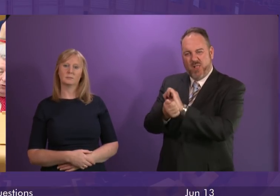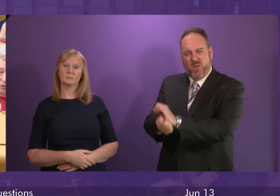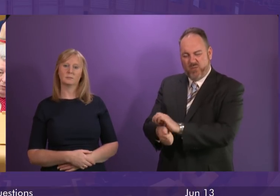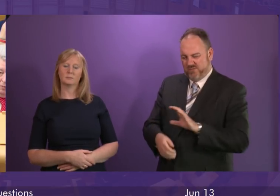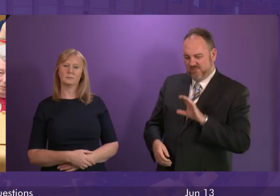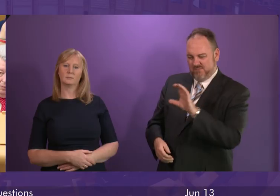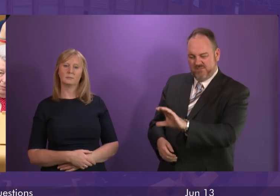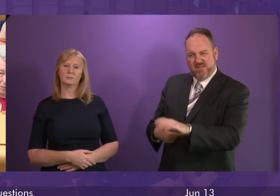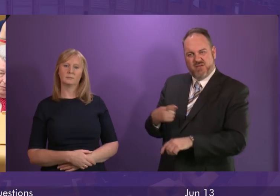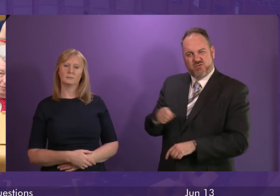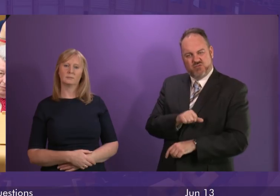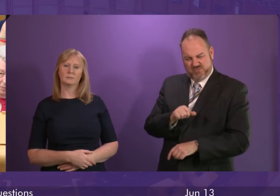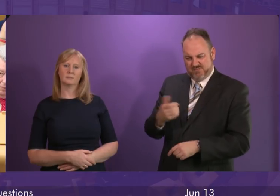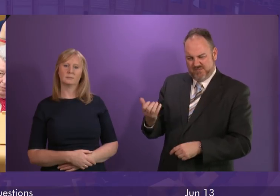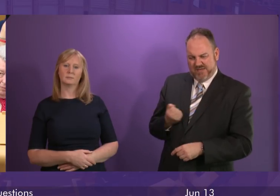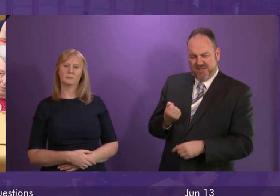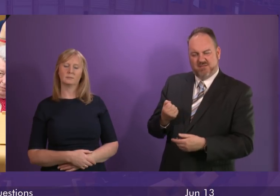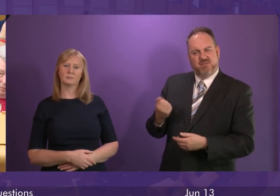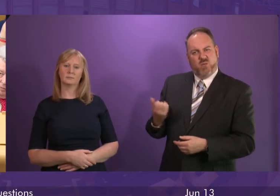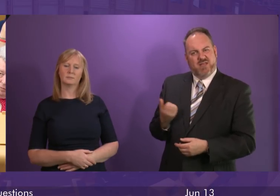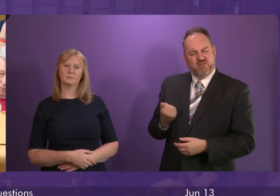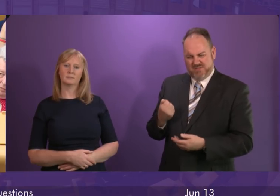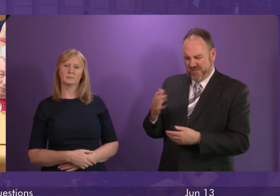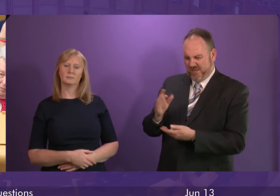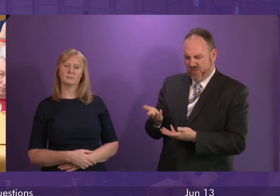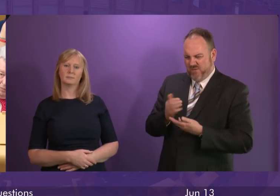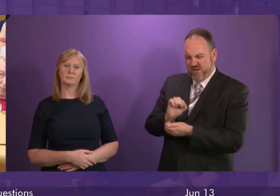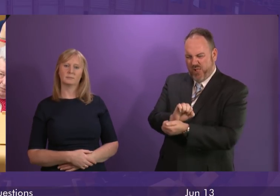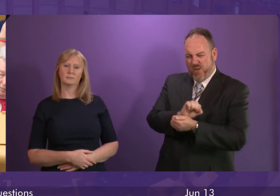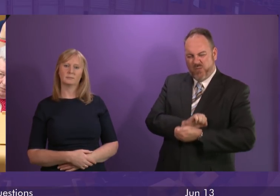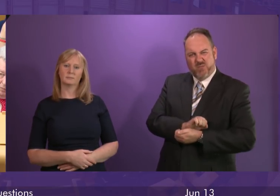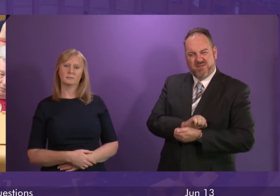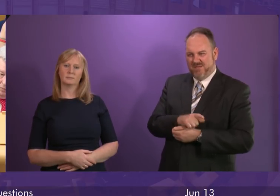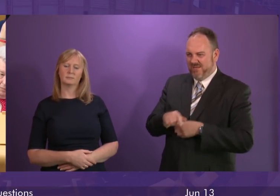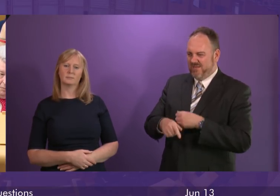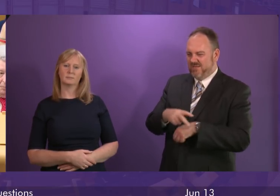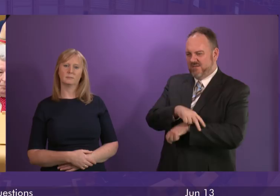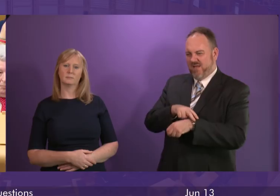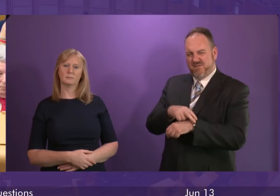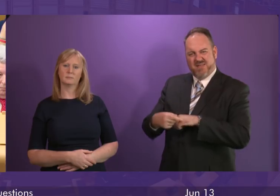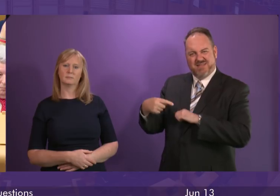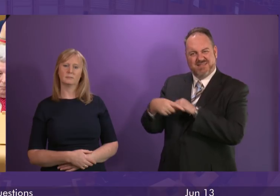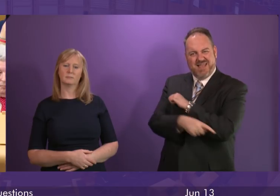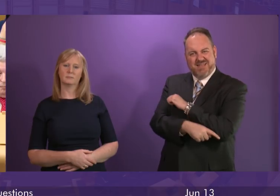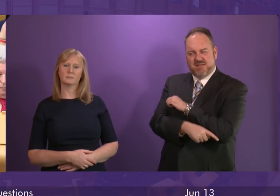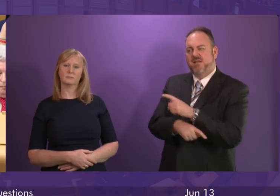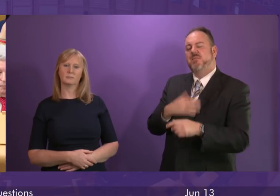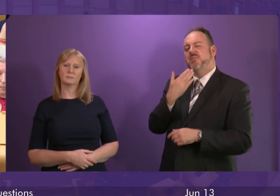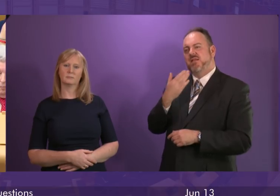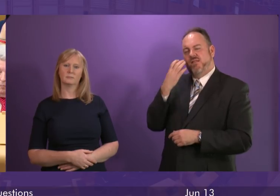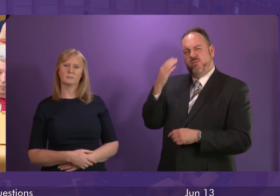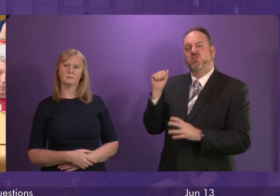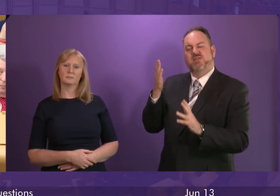they're rightfully owed pushing many into debt. Will the Scottish government make a public intervention on this in line with the wishes